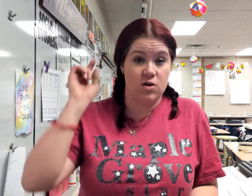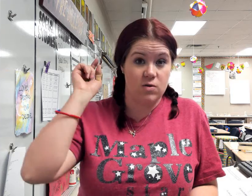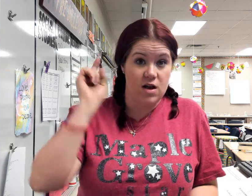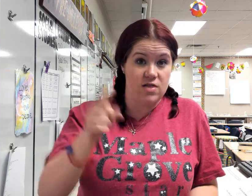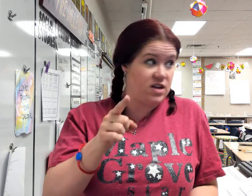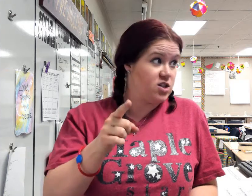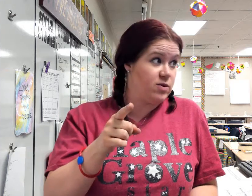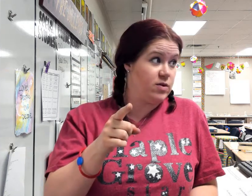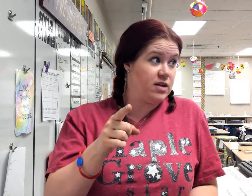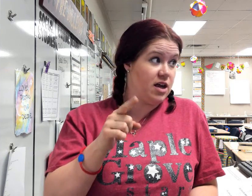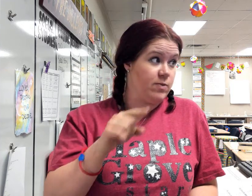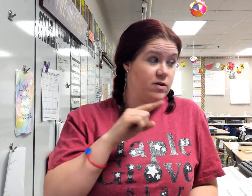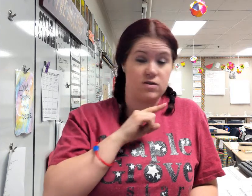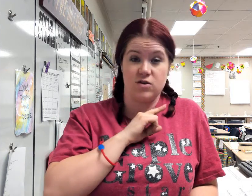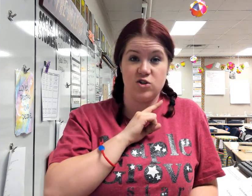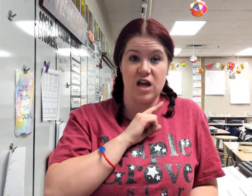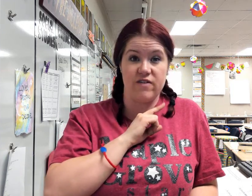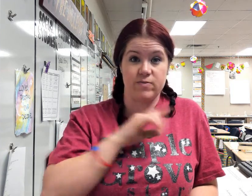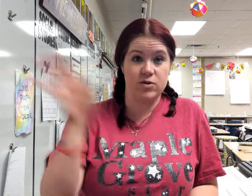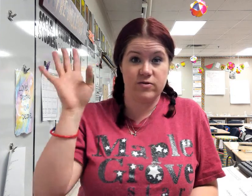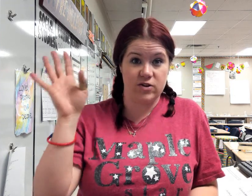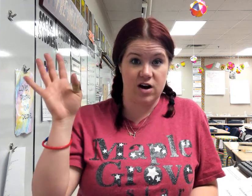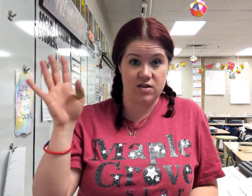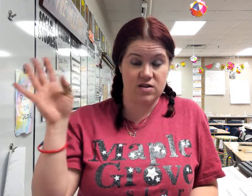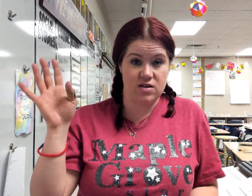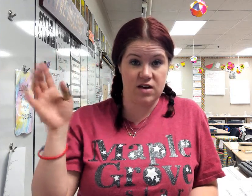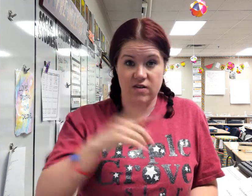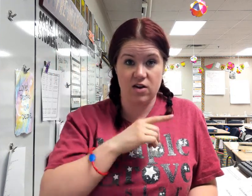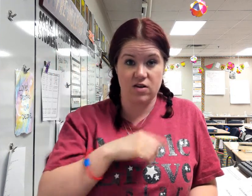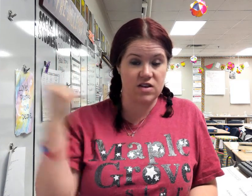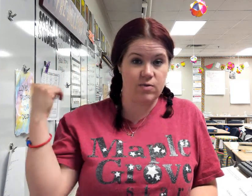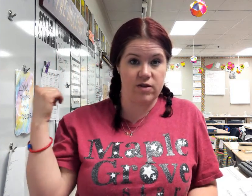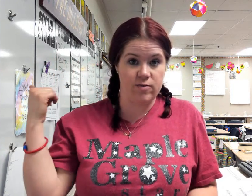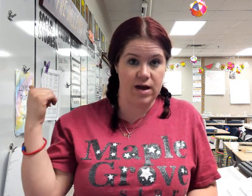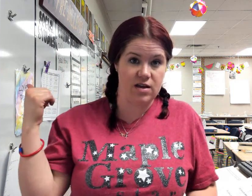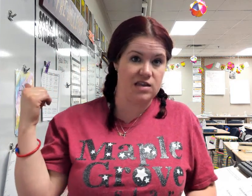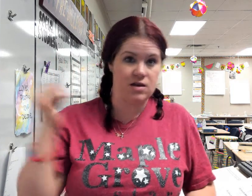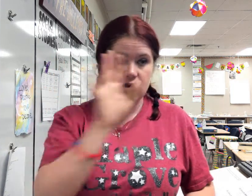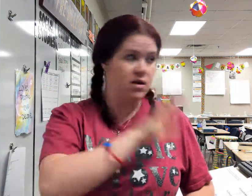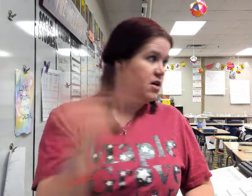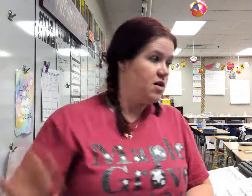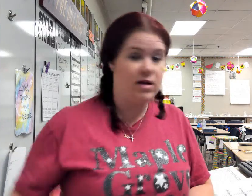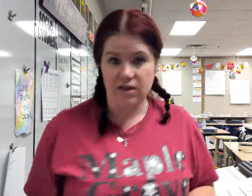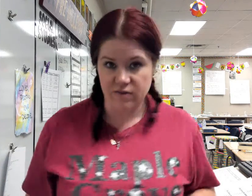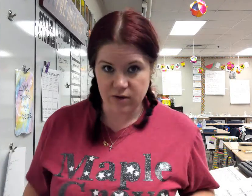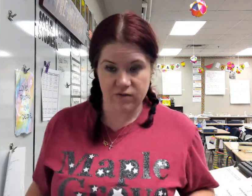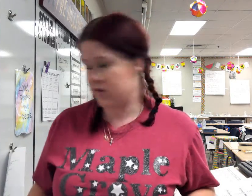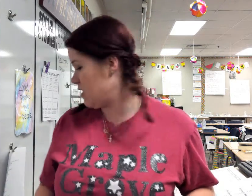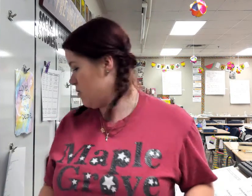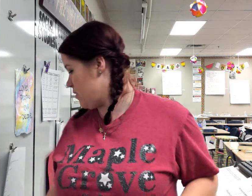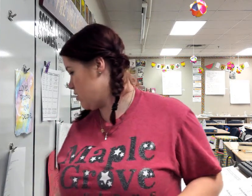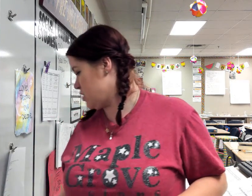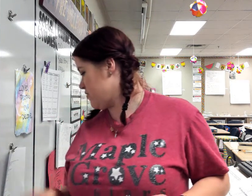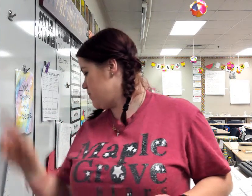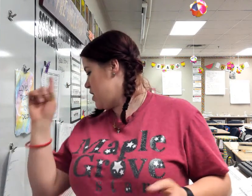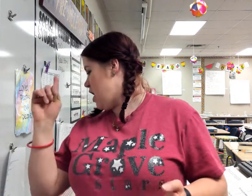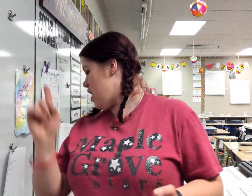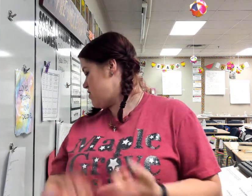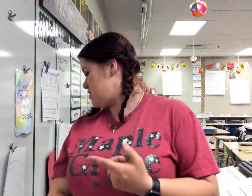So they should be willing to help you. So you should have beautiful yards. And if not, you can send them all over my house. But I live in Plainfields. That might be a long drive. Other